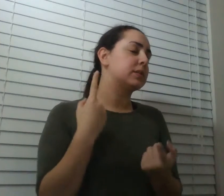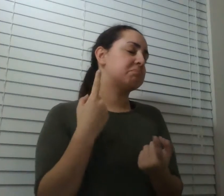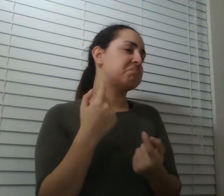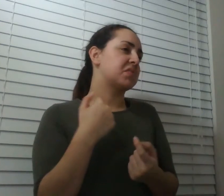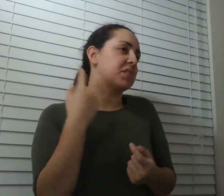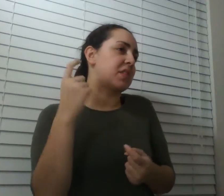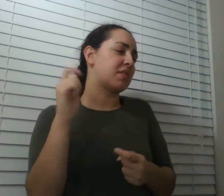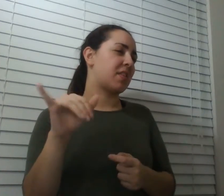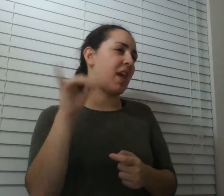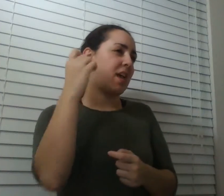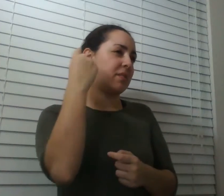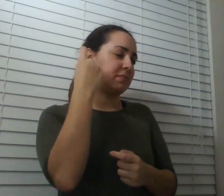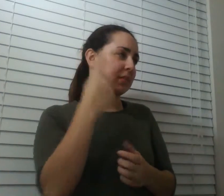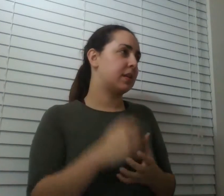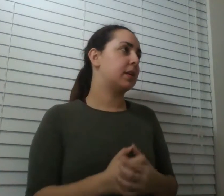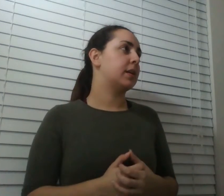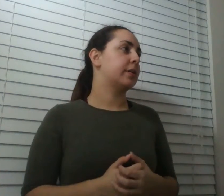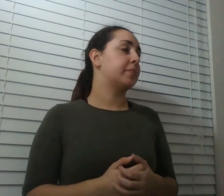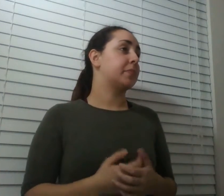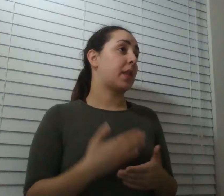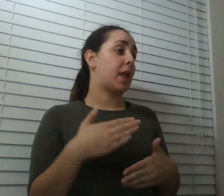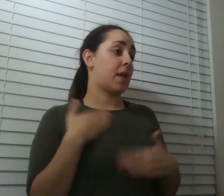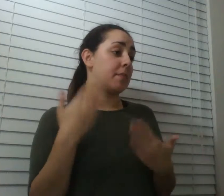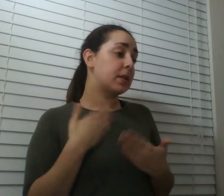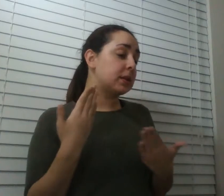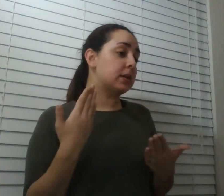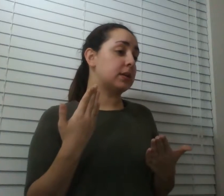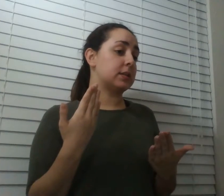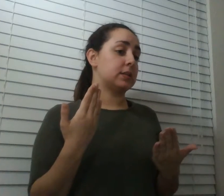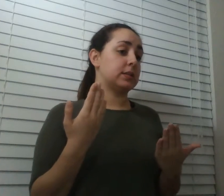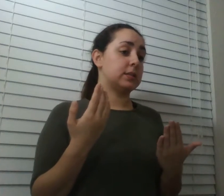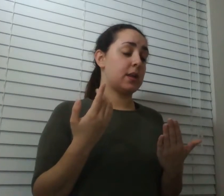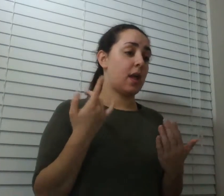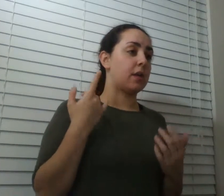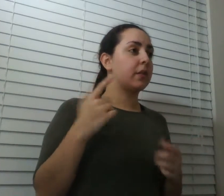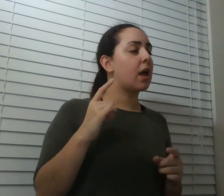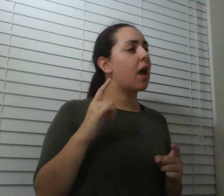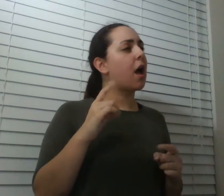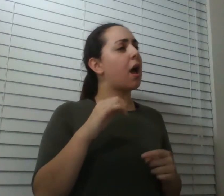that i think the delight in oh wow it's been that all long right